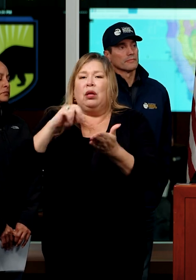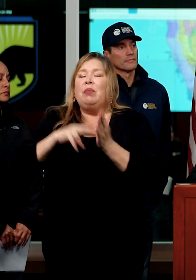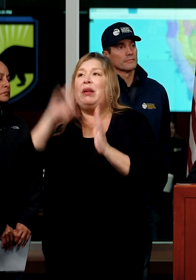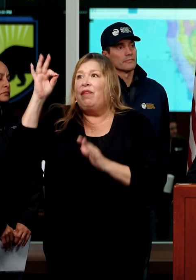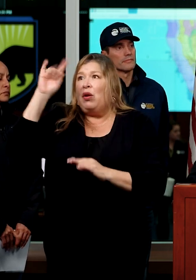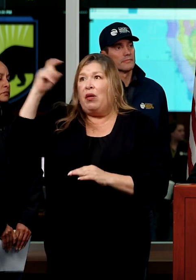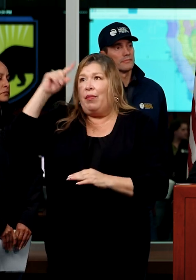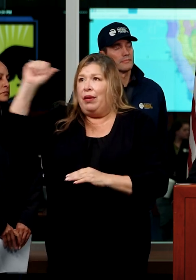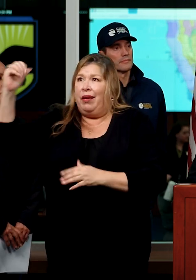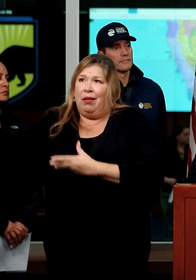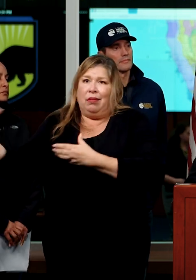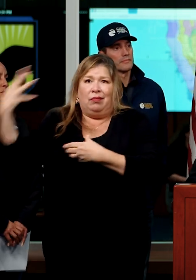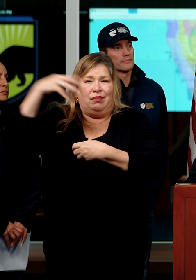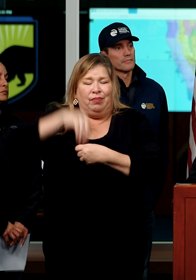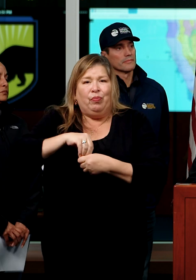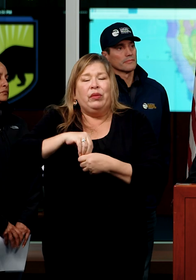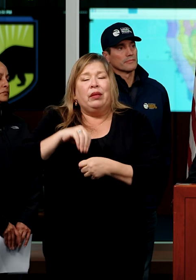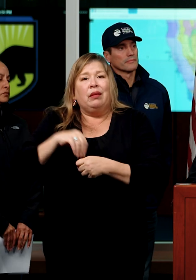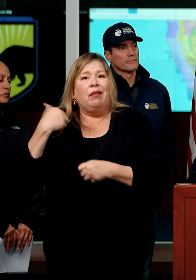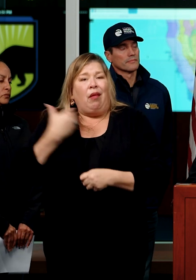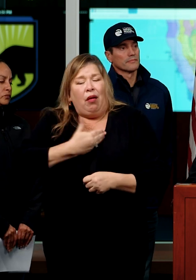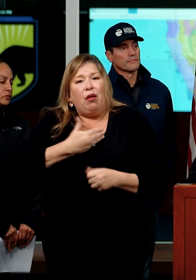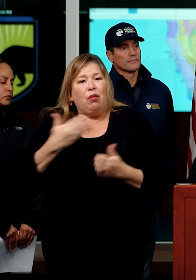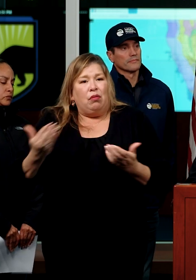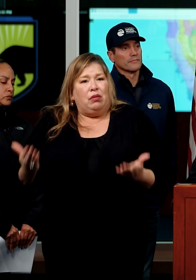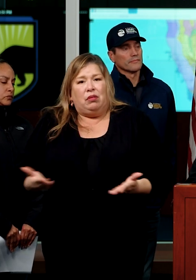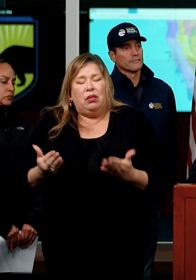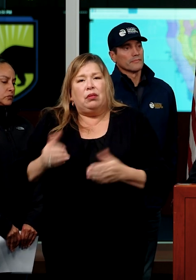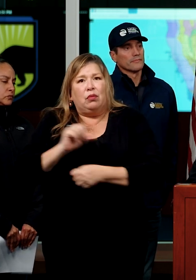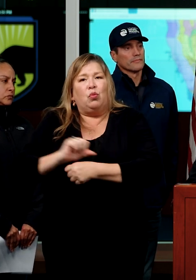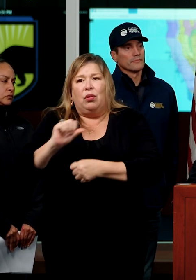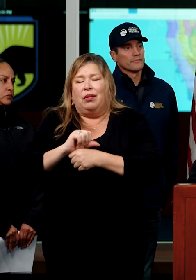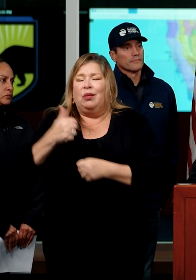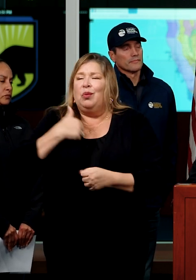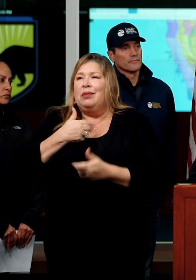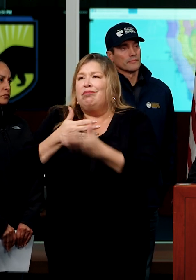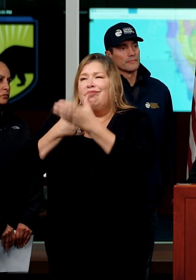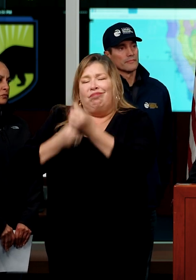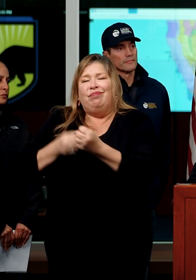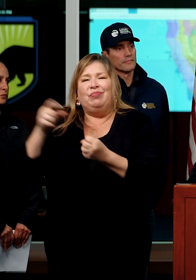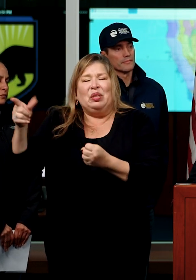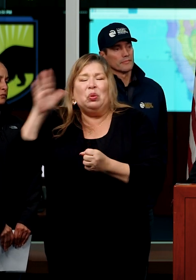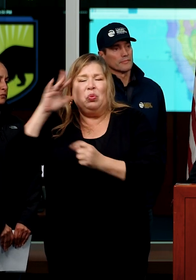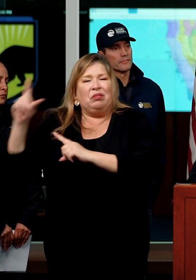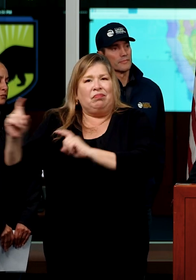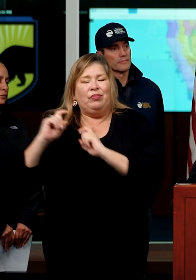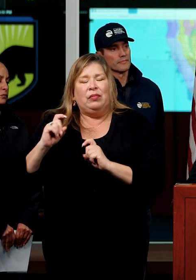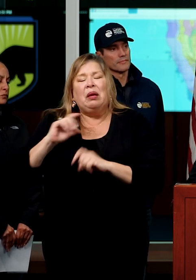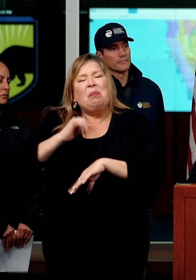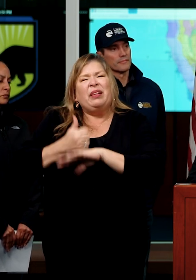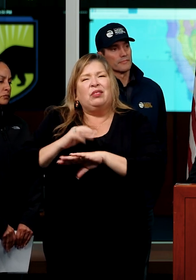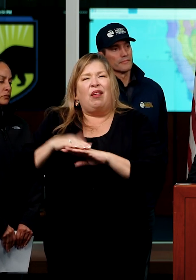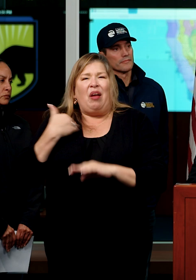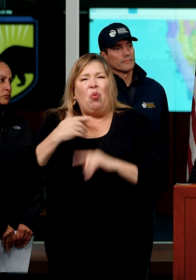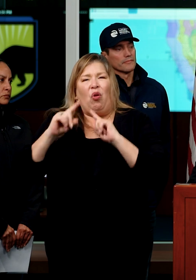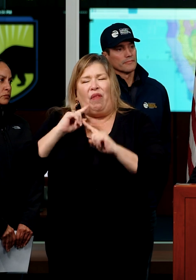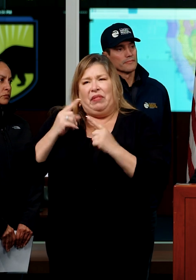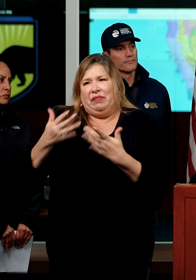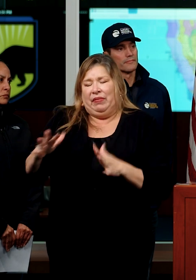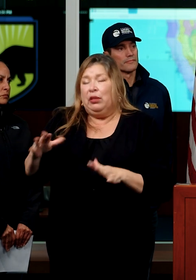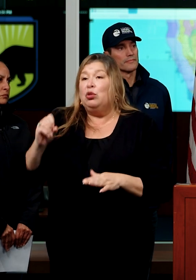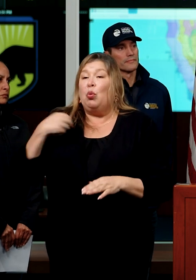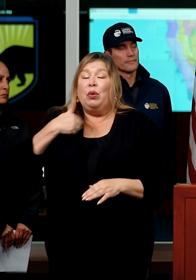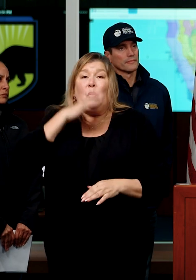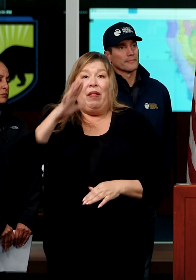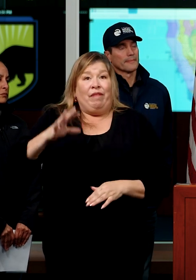government, uh, in our efforts, uh, which we have all the confidence that we'll receive based upon the conversations with the white house. So that formal